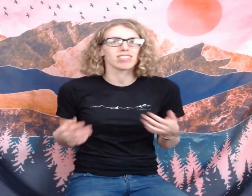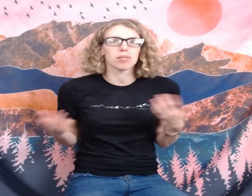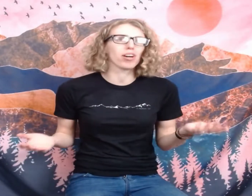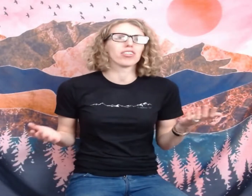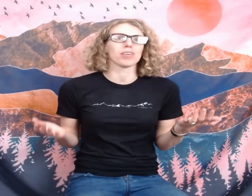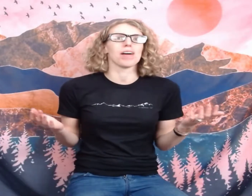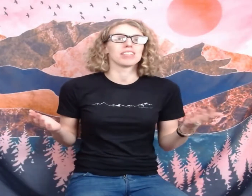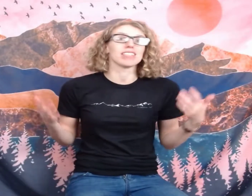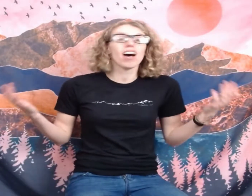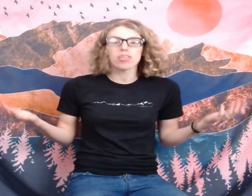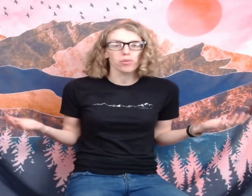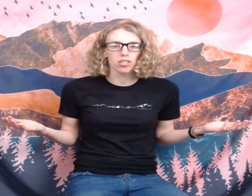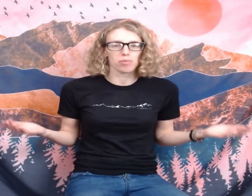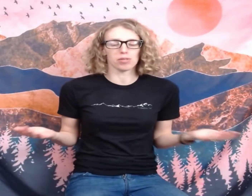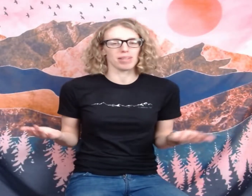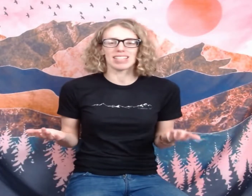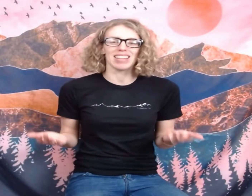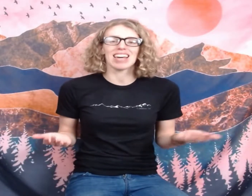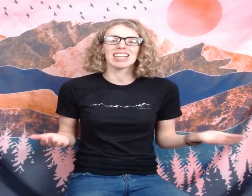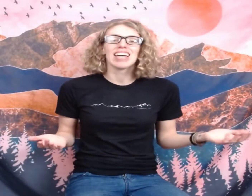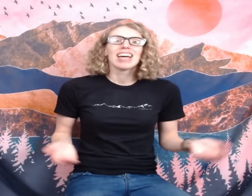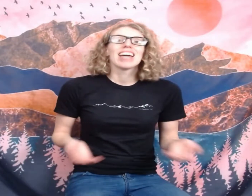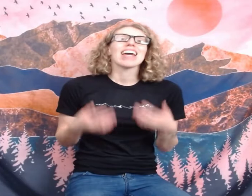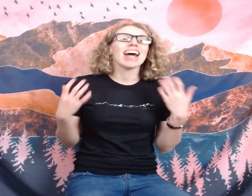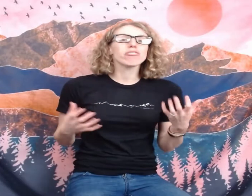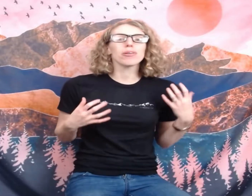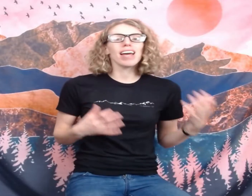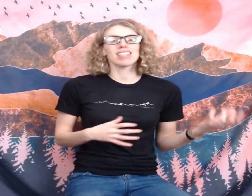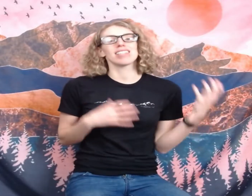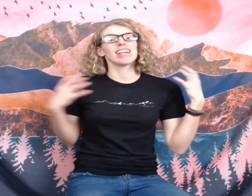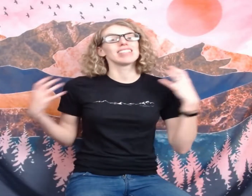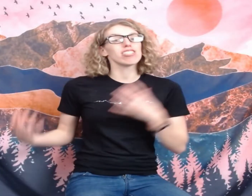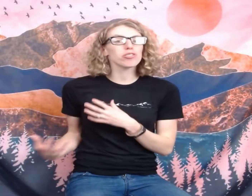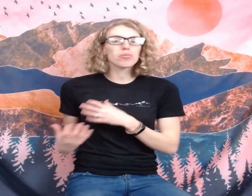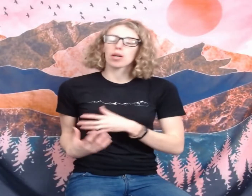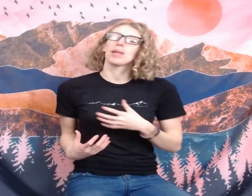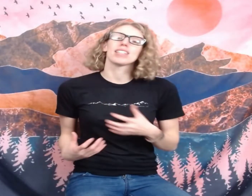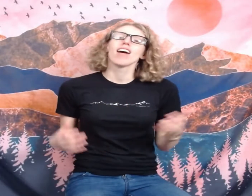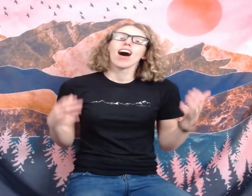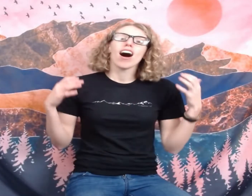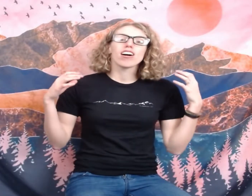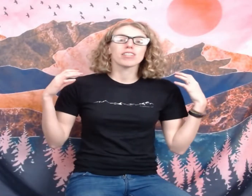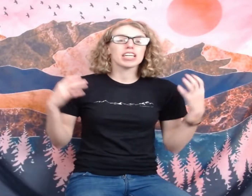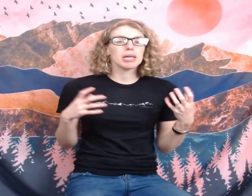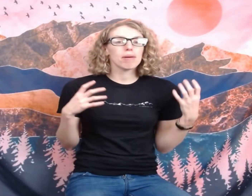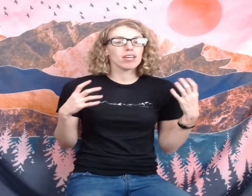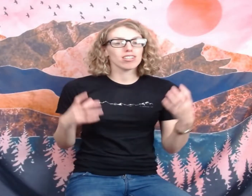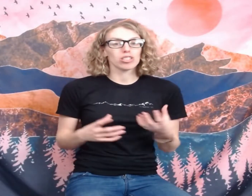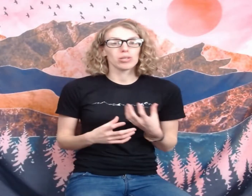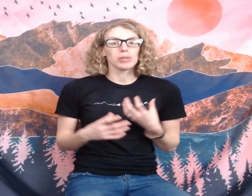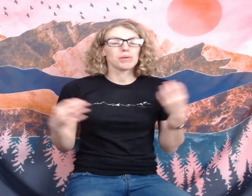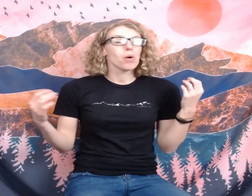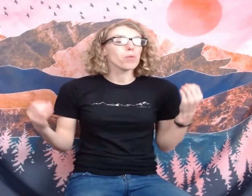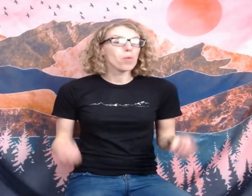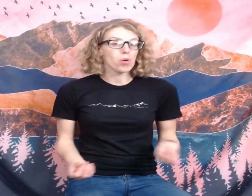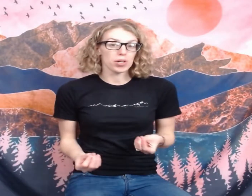sleeping on the ground is not the world's most pleasant thing. It actually has the additional purpose of keeping you warm.